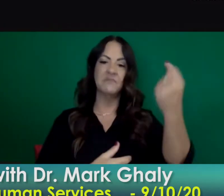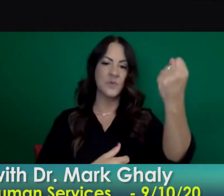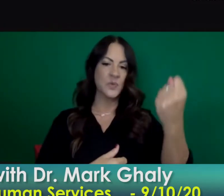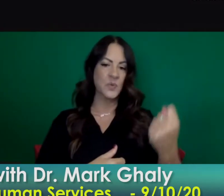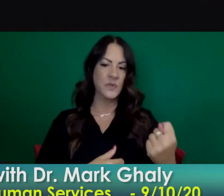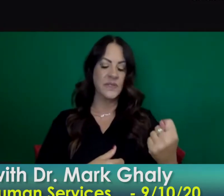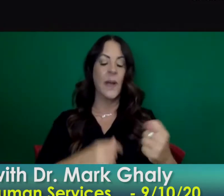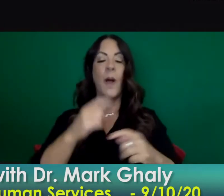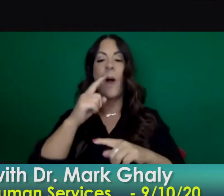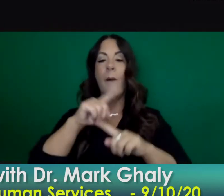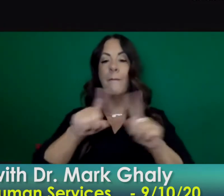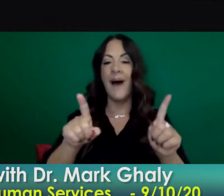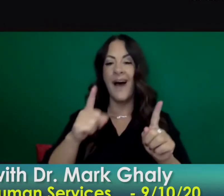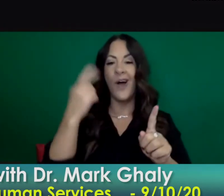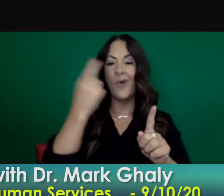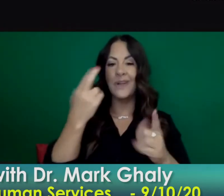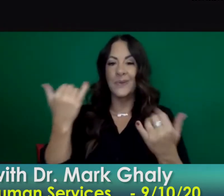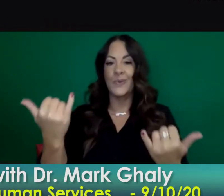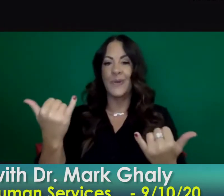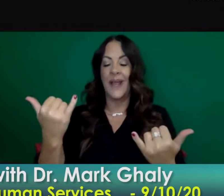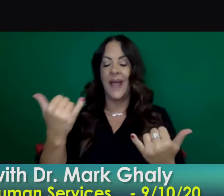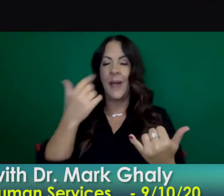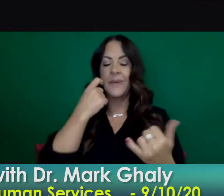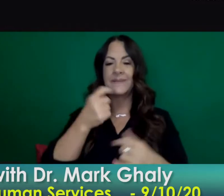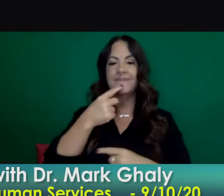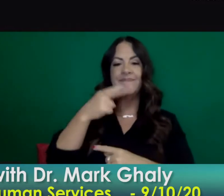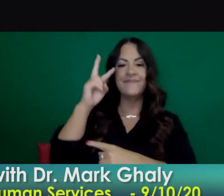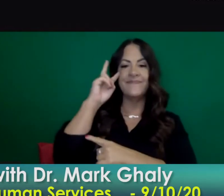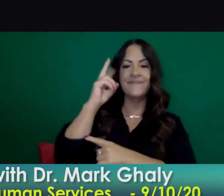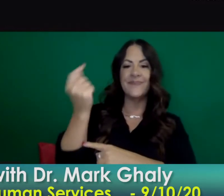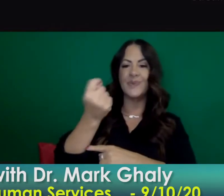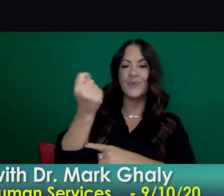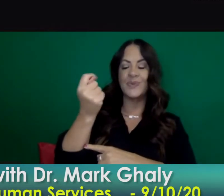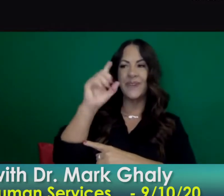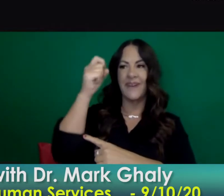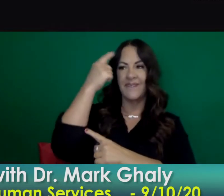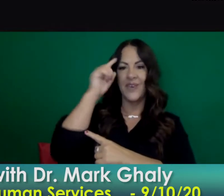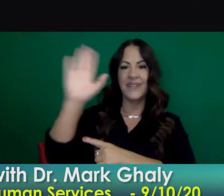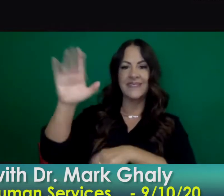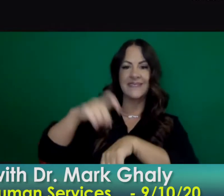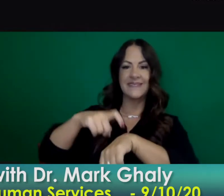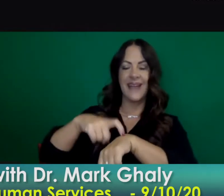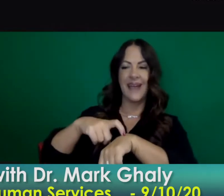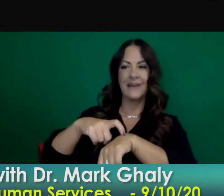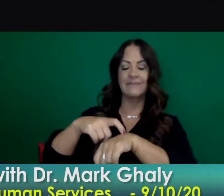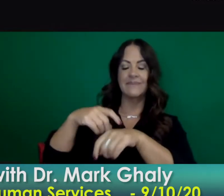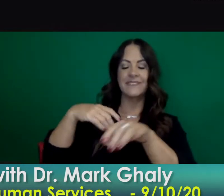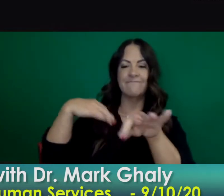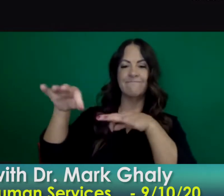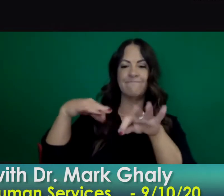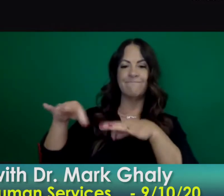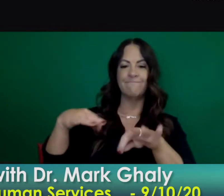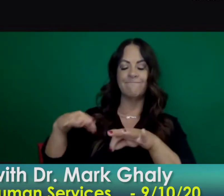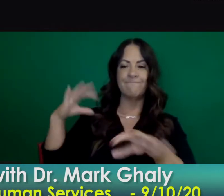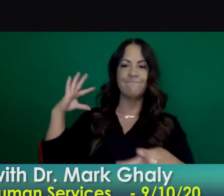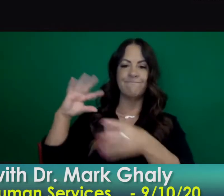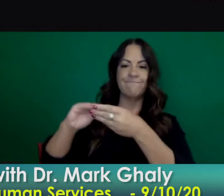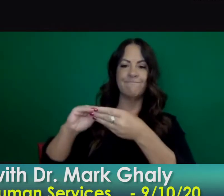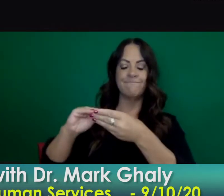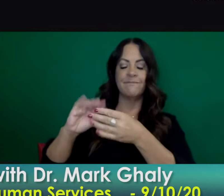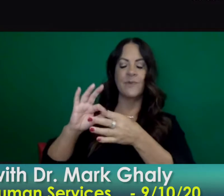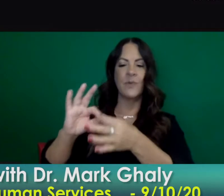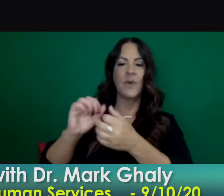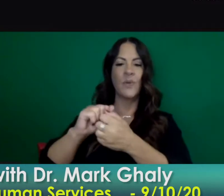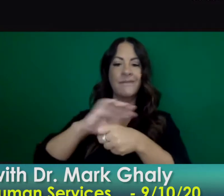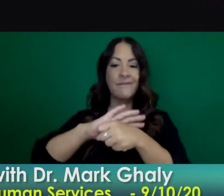because the governor updated the state on Tuesday with many updates, everything from COVID-19 to